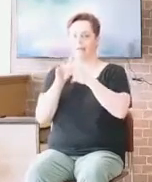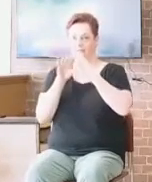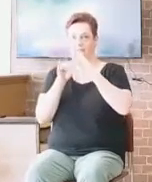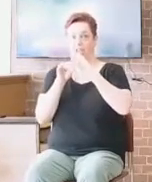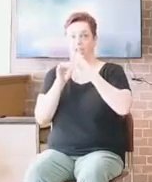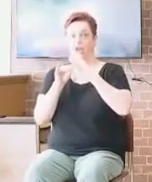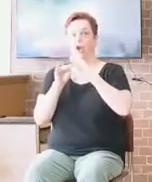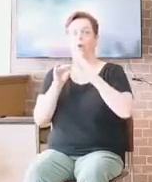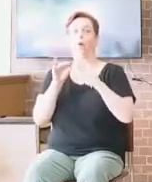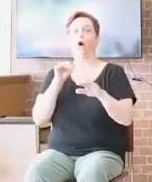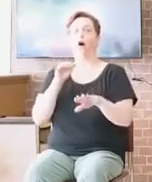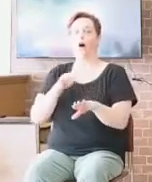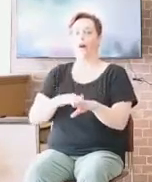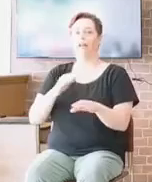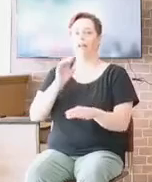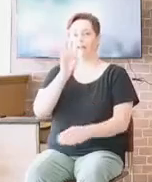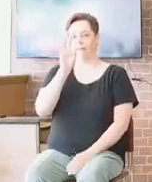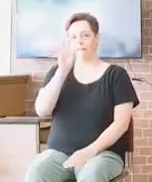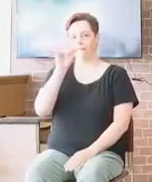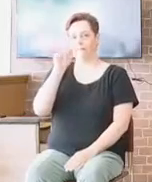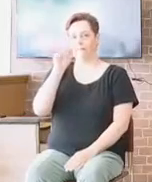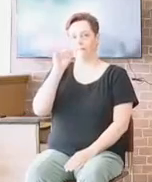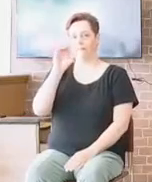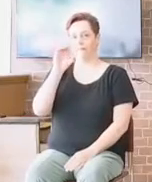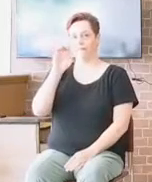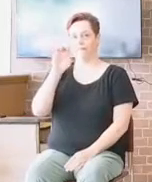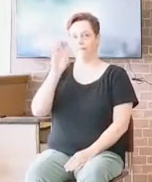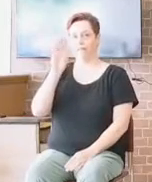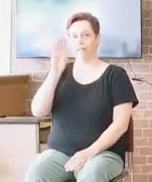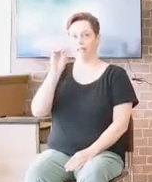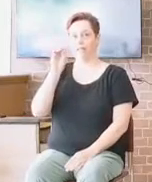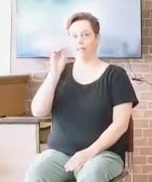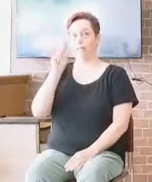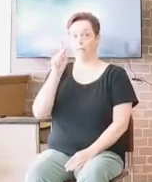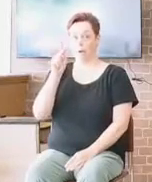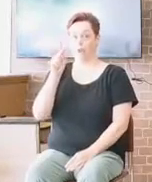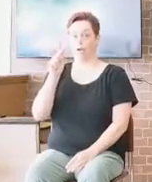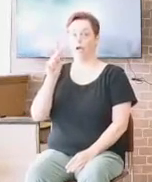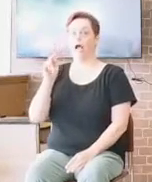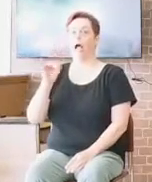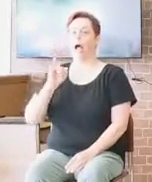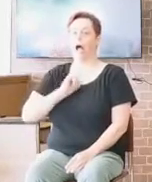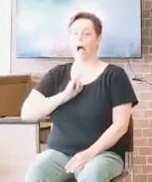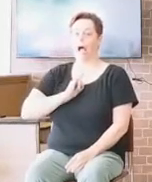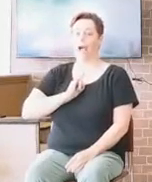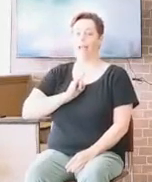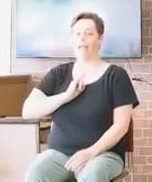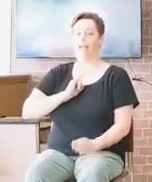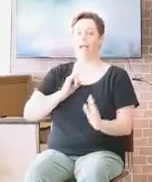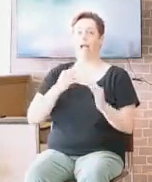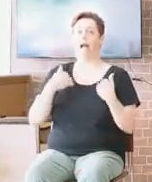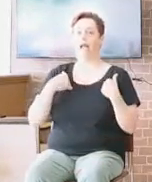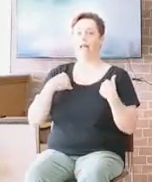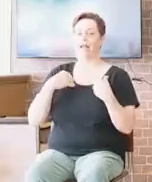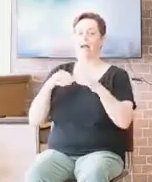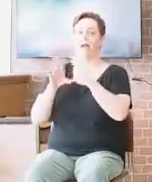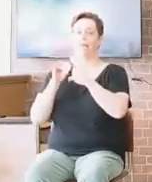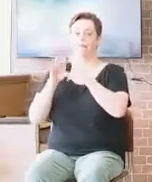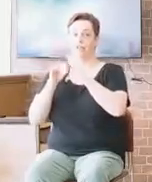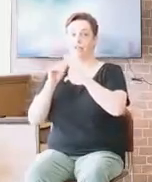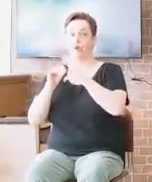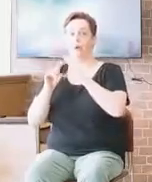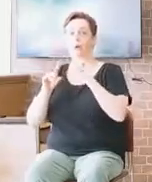Um, that's what a good wife does is we don't have necessarily workers signed up yet for the nursery. Okay.